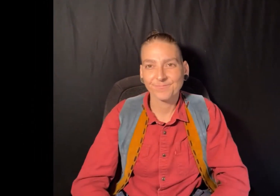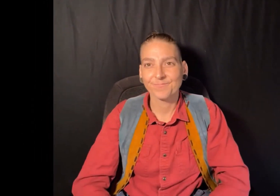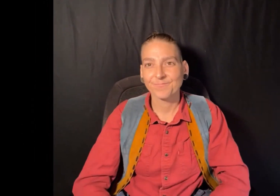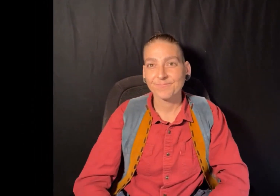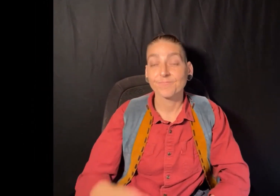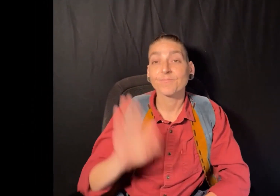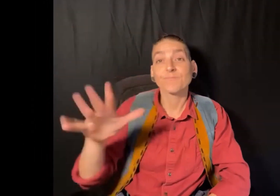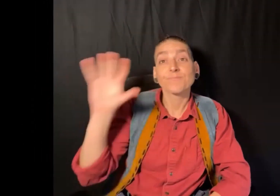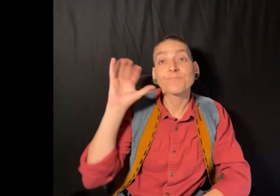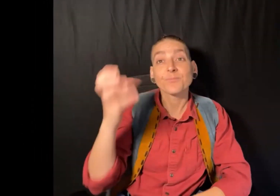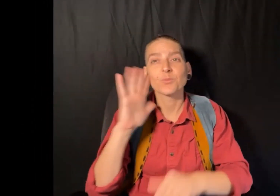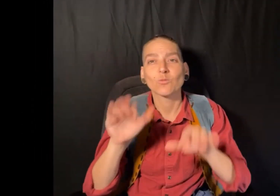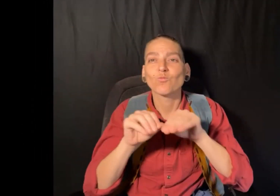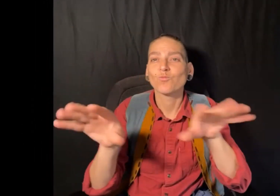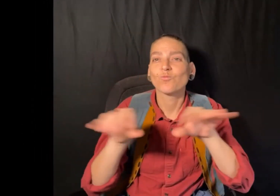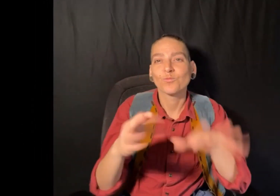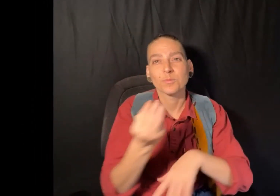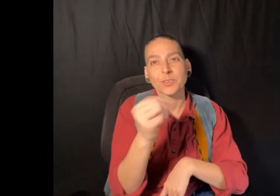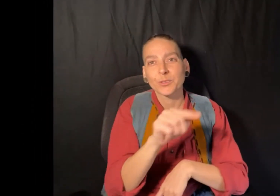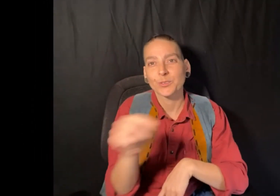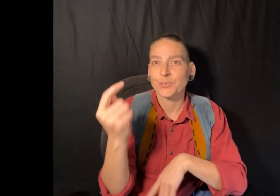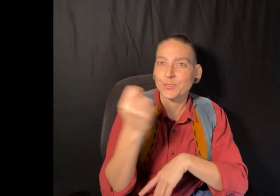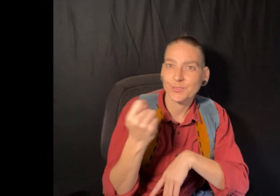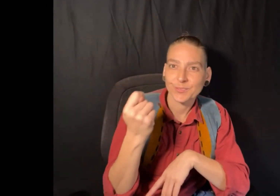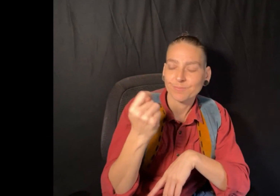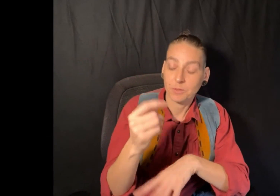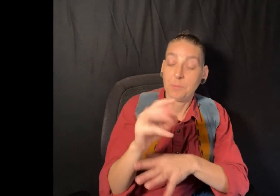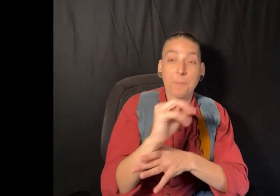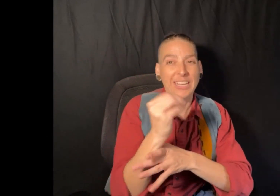Sign One News will be broadcasting updates Monday through Friday.